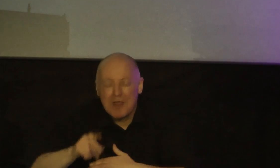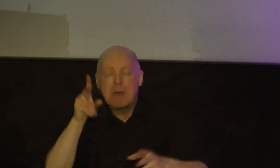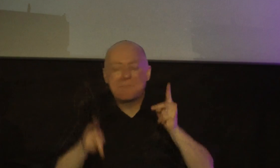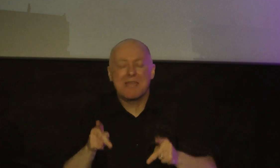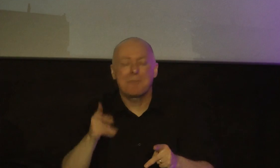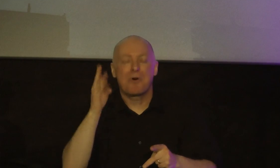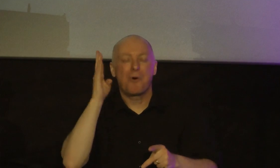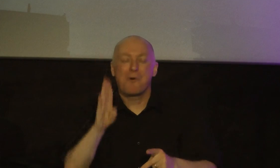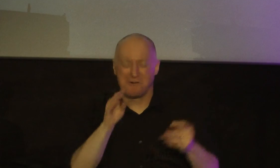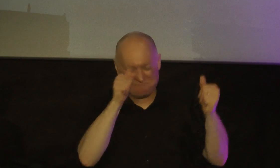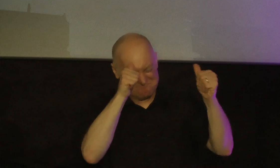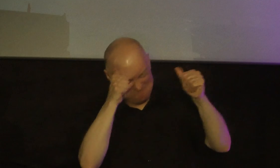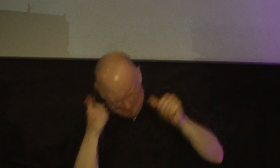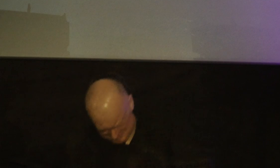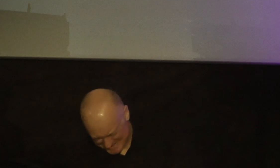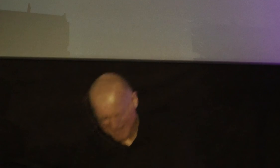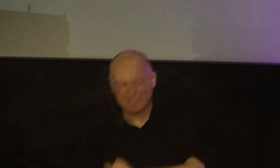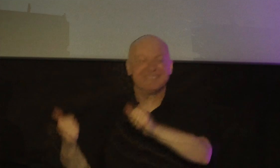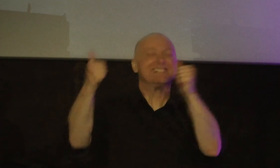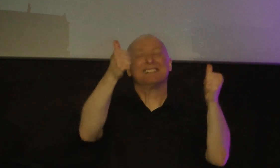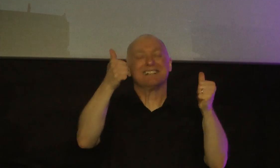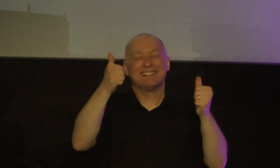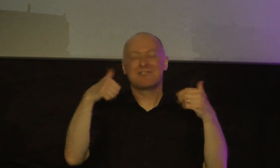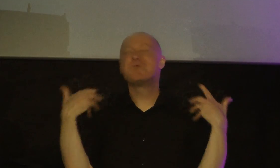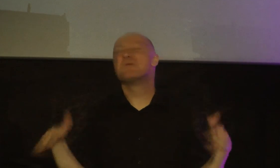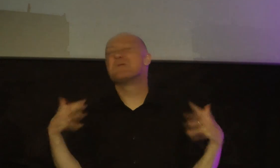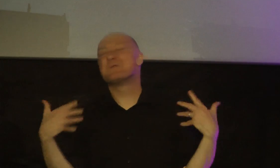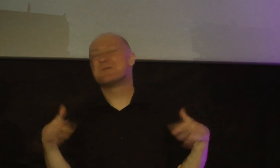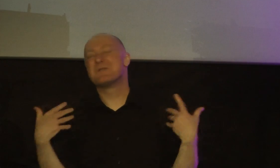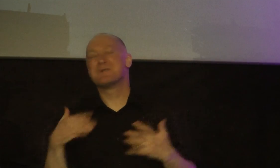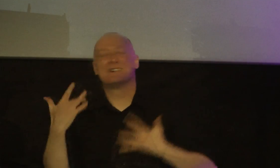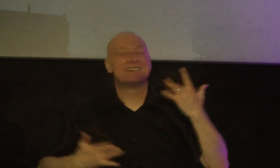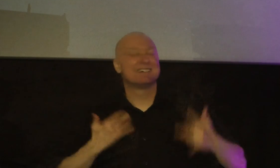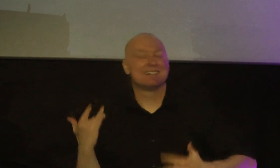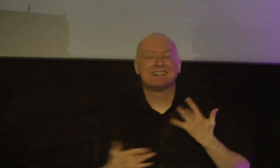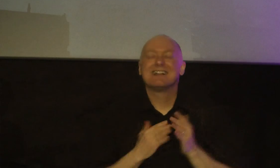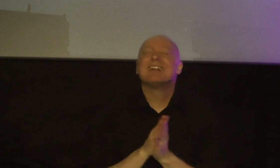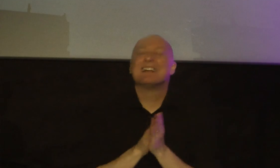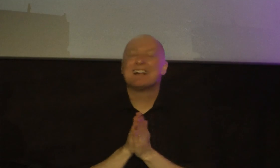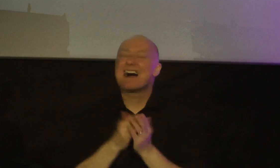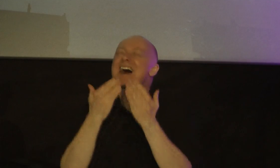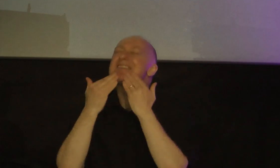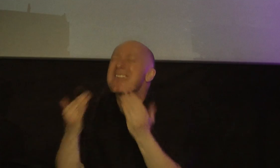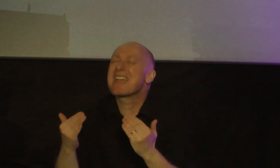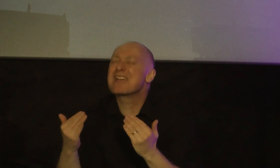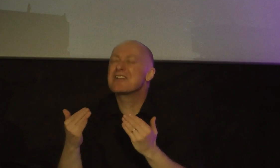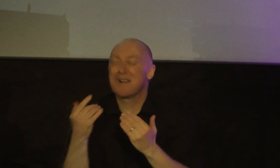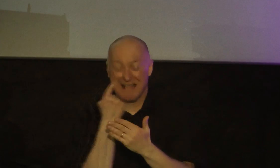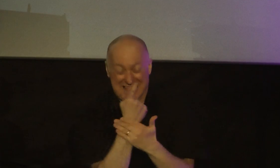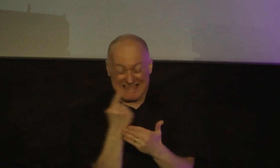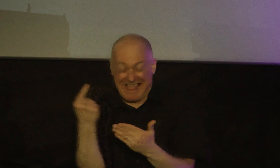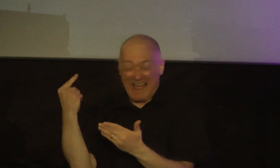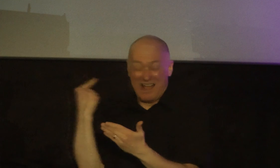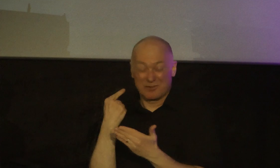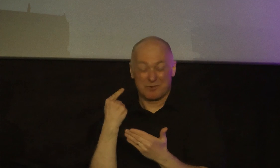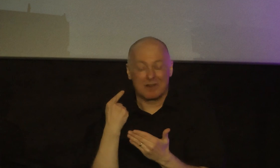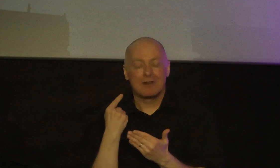be plunged under the water in the waters of baptism I thank you that last weekend people turned from